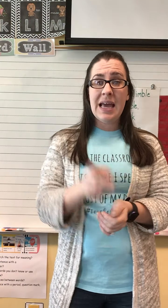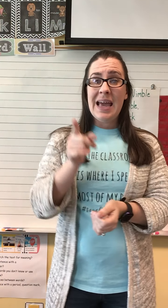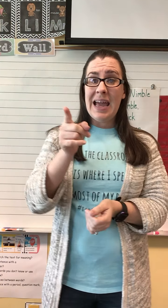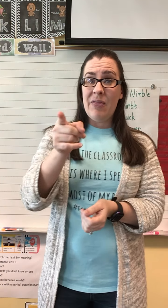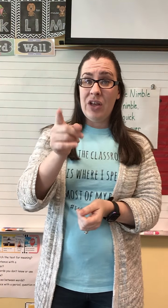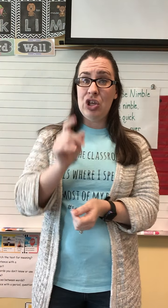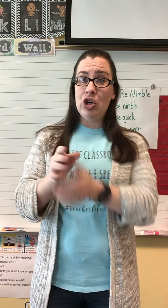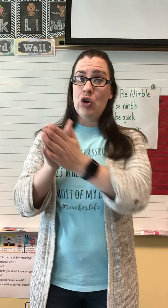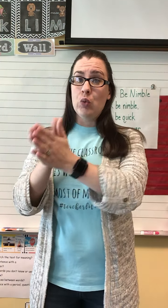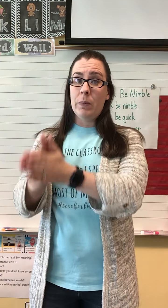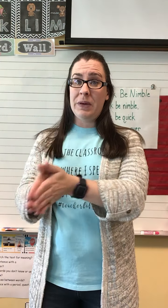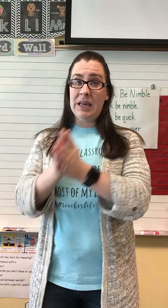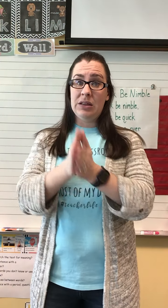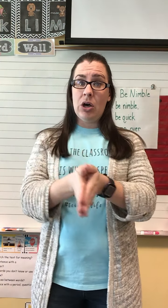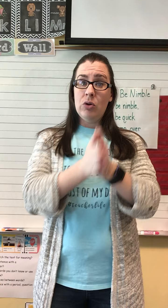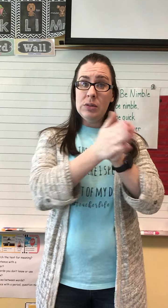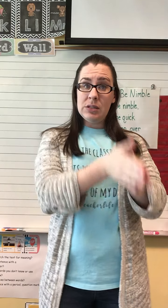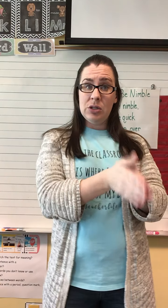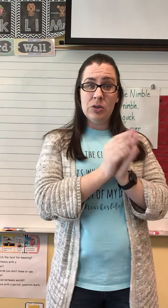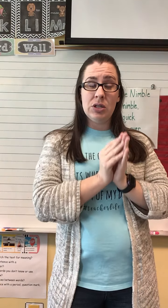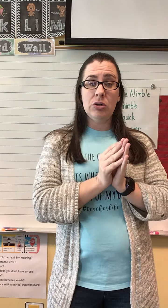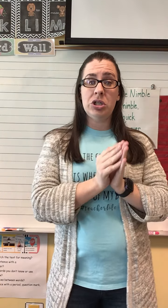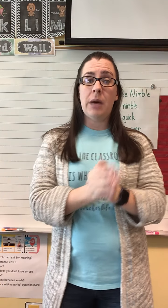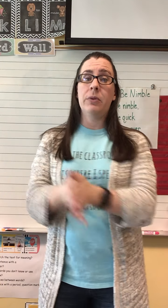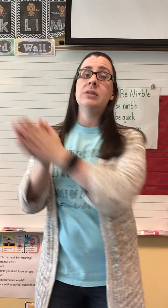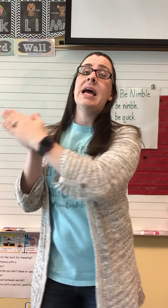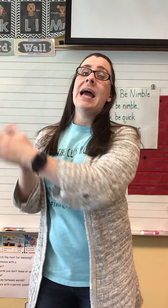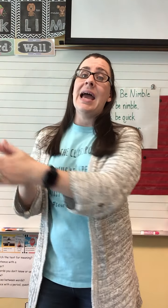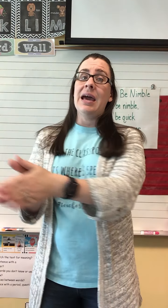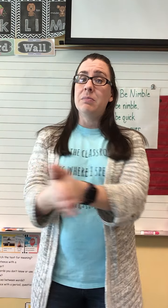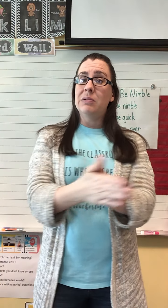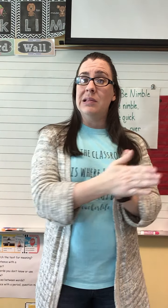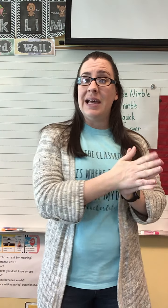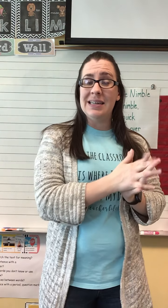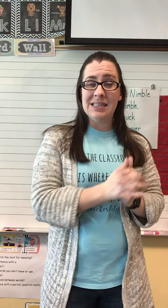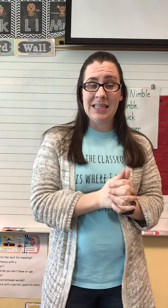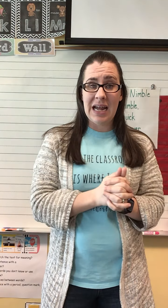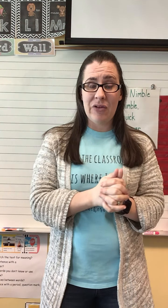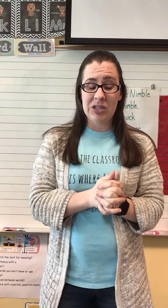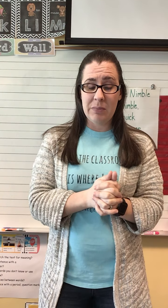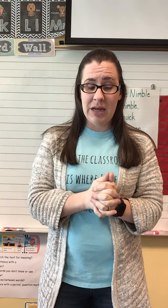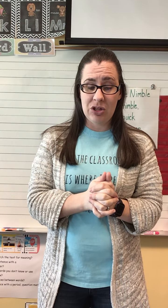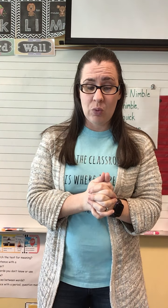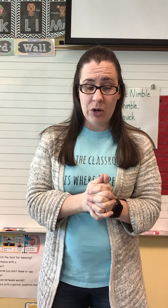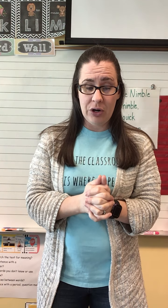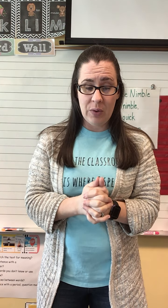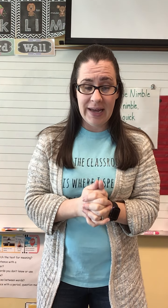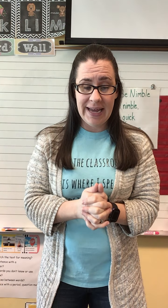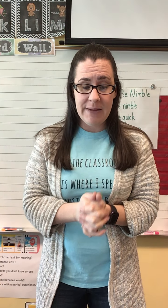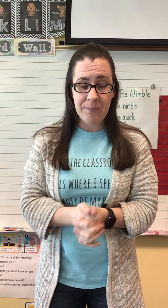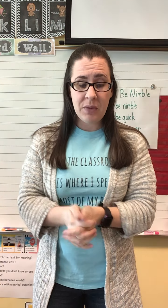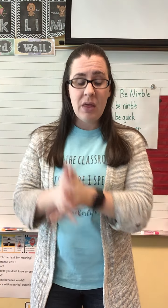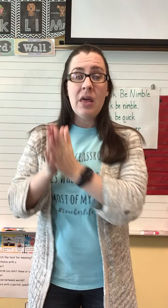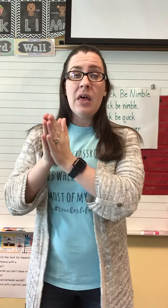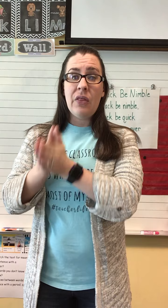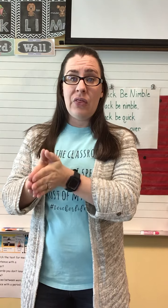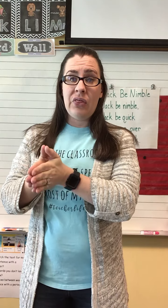and then you repeat those using your choppers, and blend it together to make the word, okay? V.